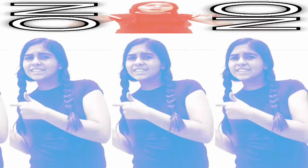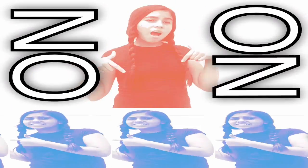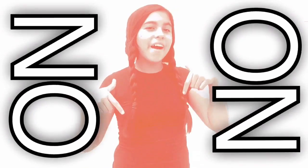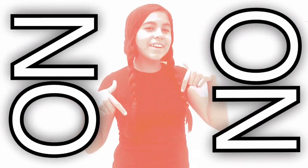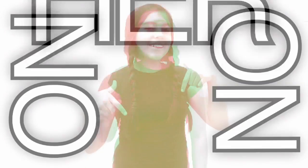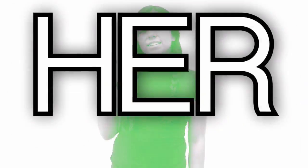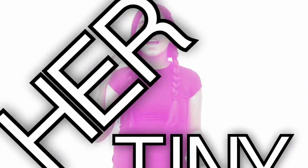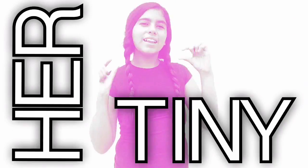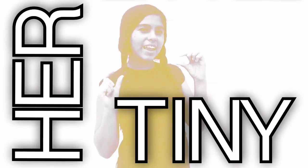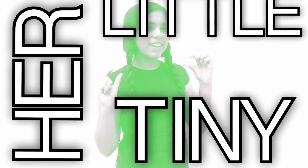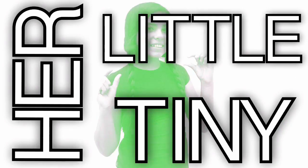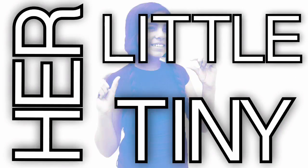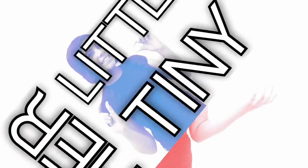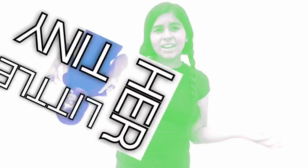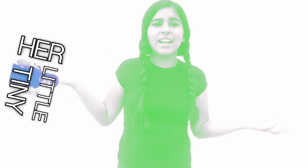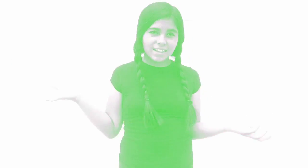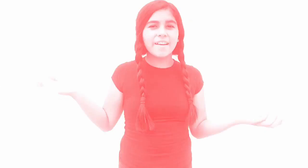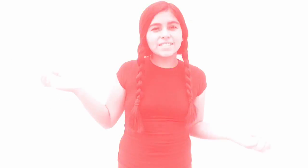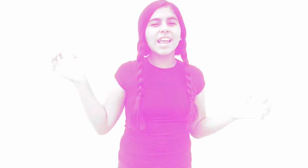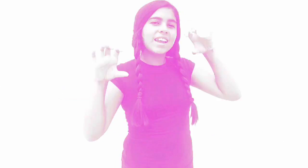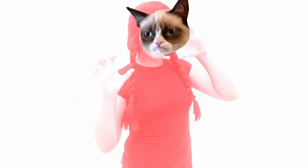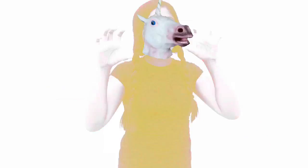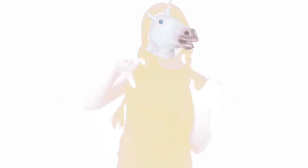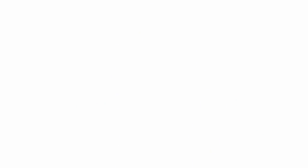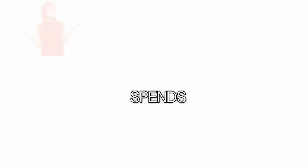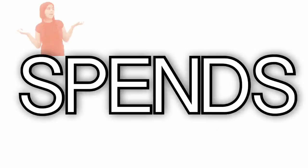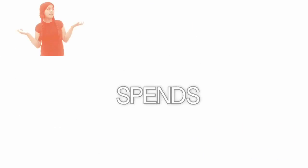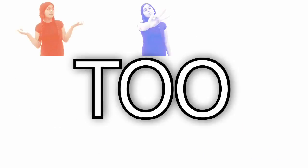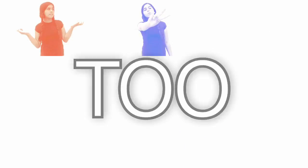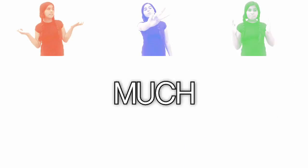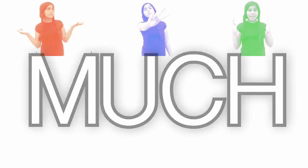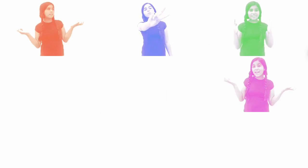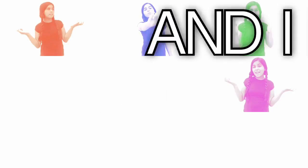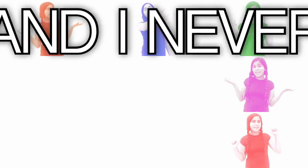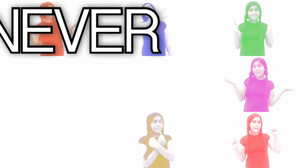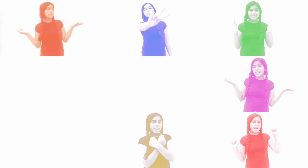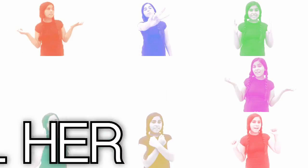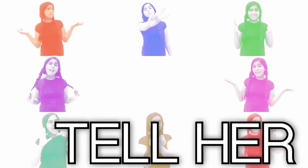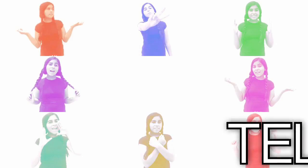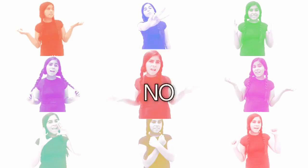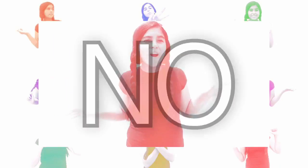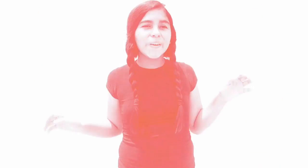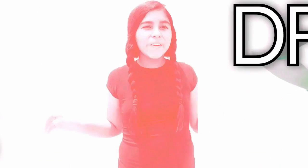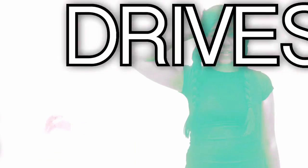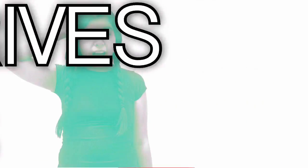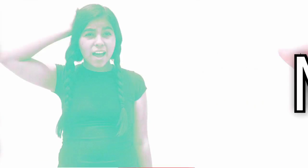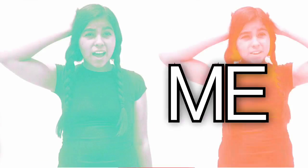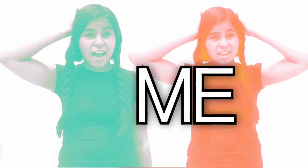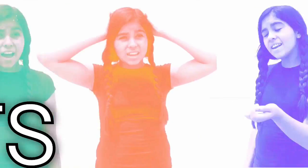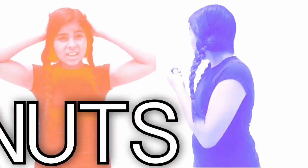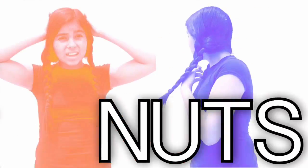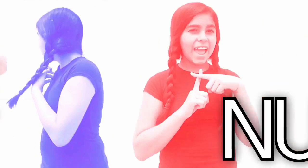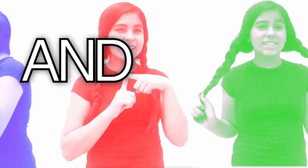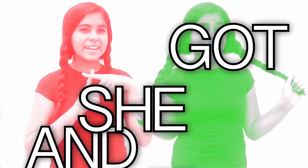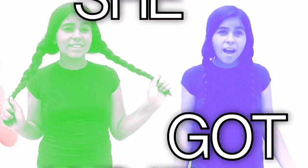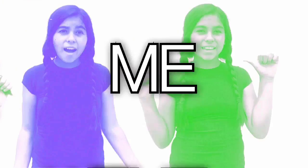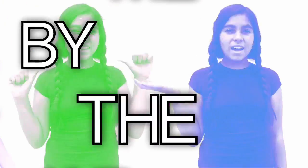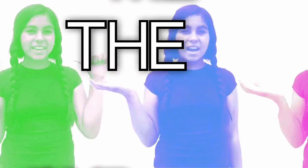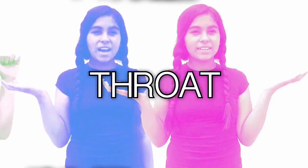on a tiny little She's sexy animal And so nuts and I never tell her no Drives me next and she got me by the